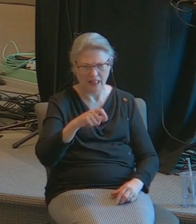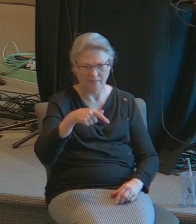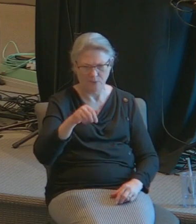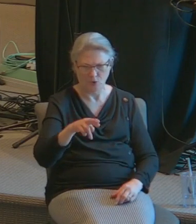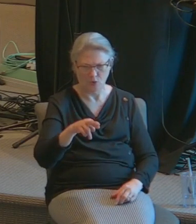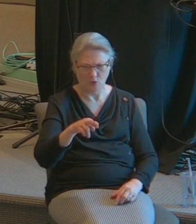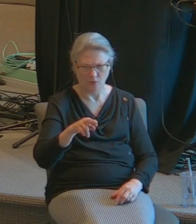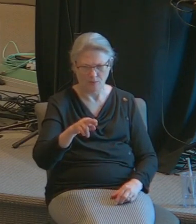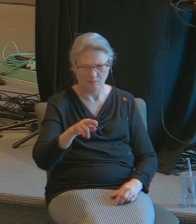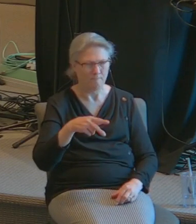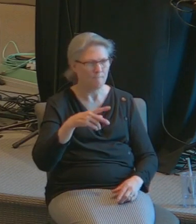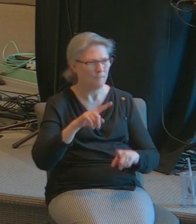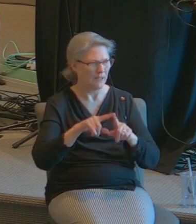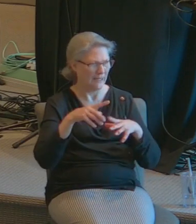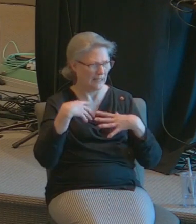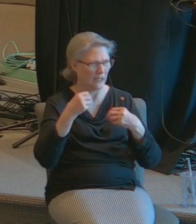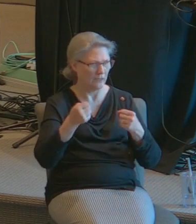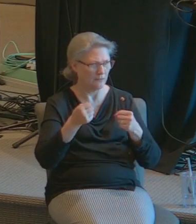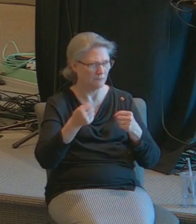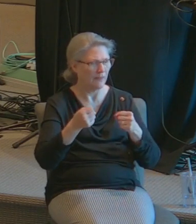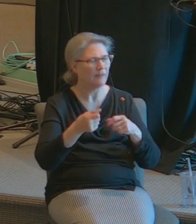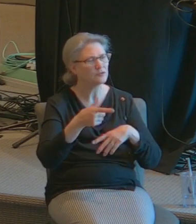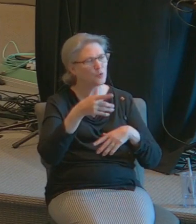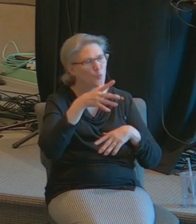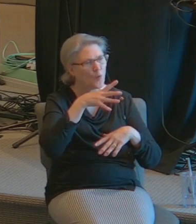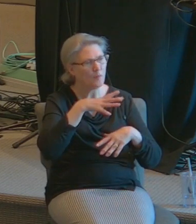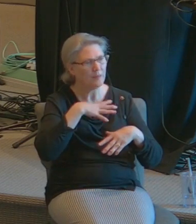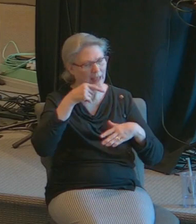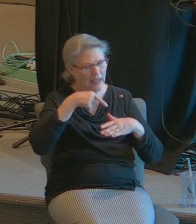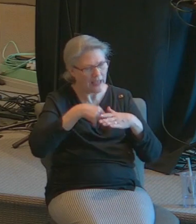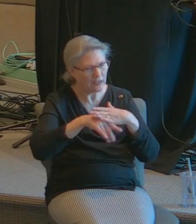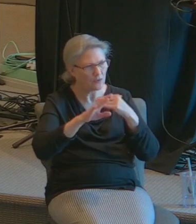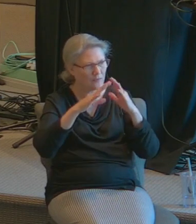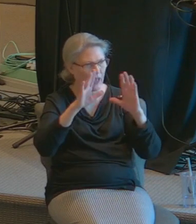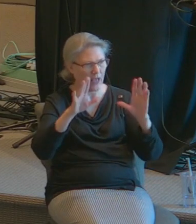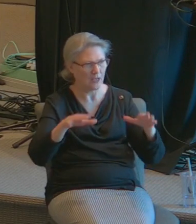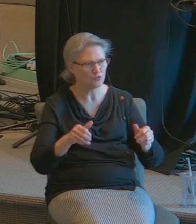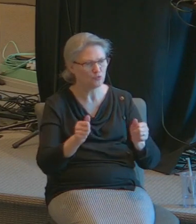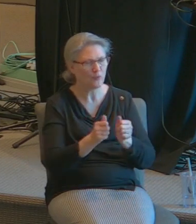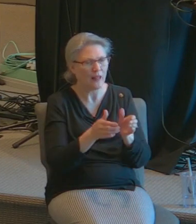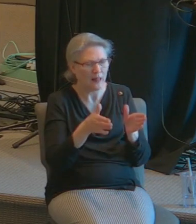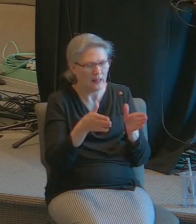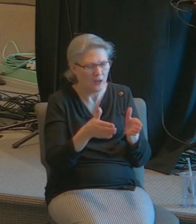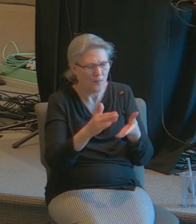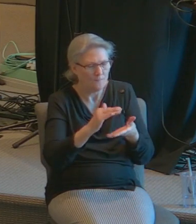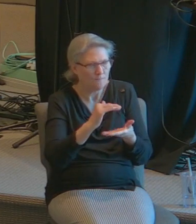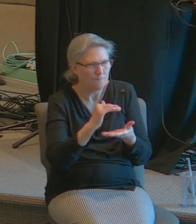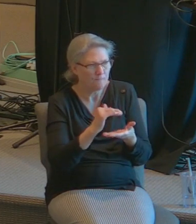there was a woman came in with an alabaster box of ointment